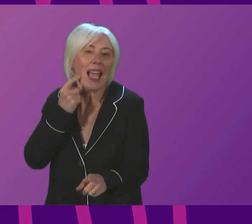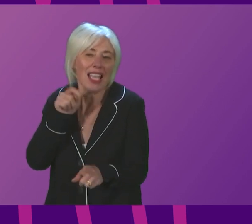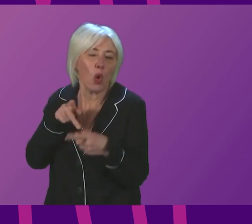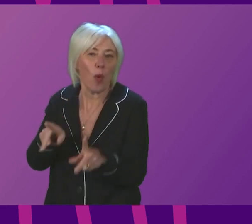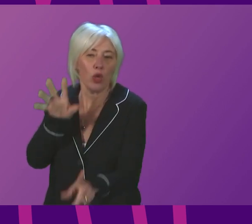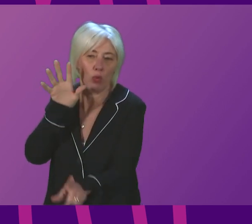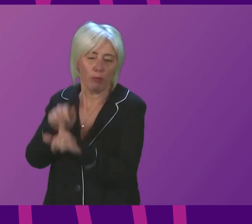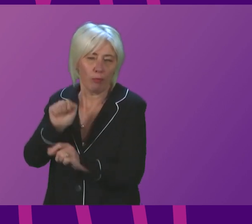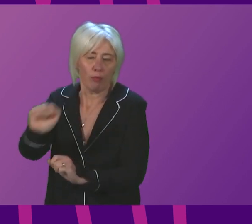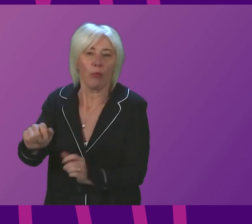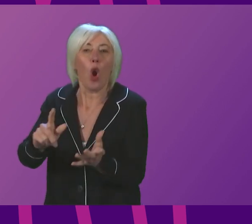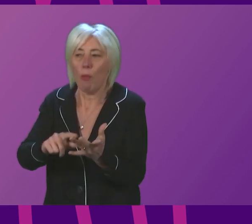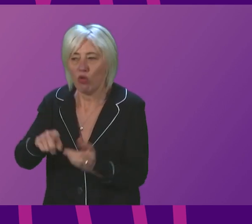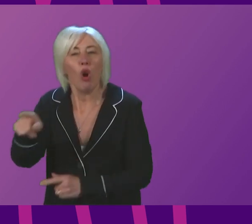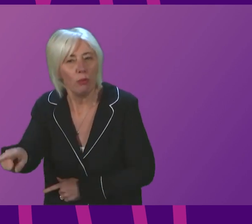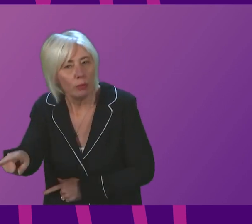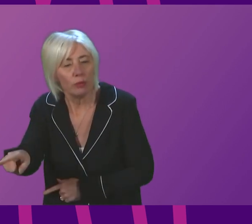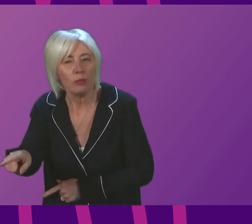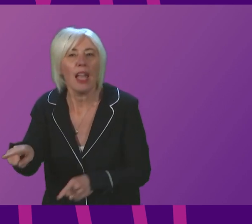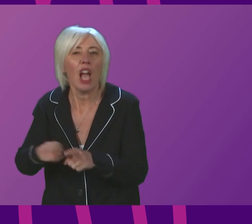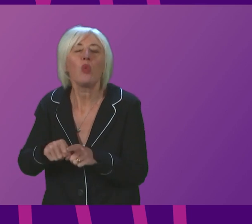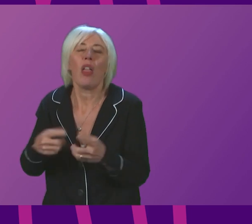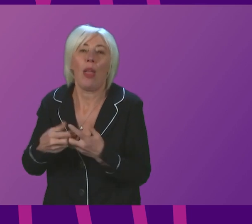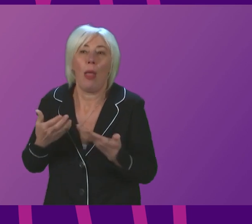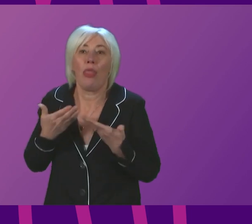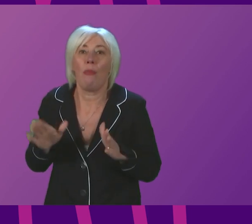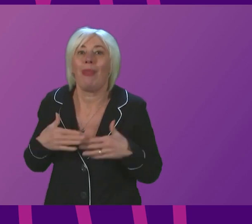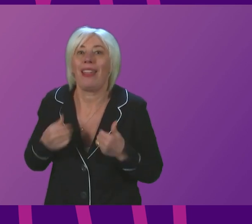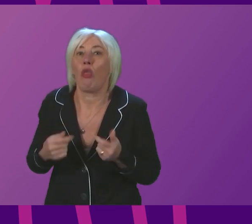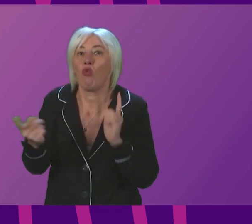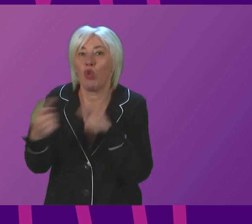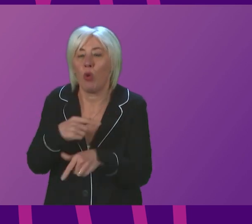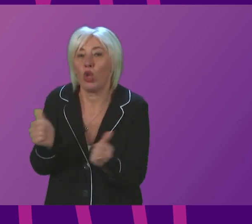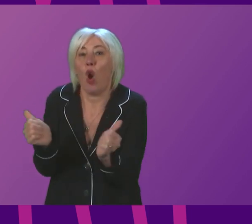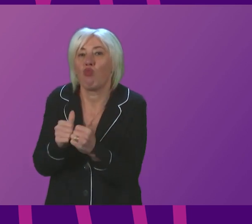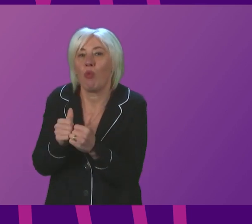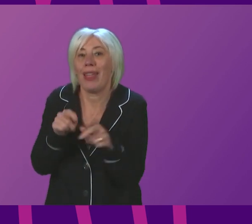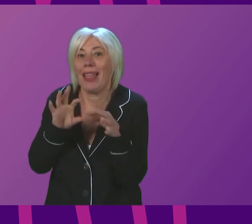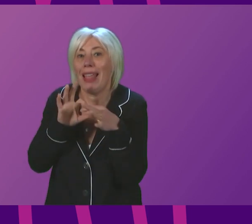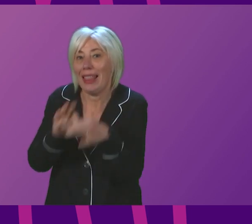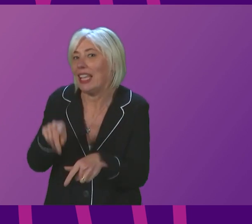case might be Omicron and then making sure that the public health response is appropriate on the basis of that.